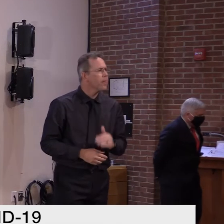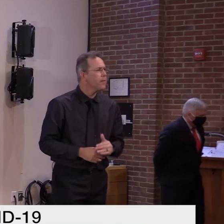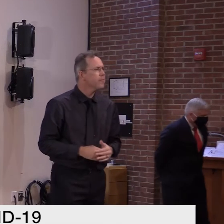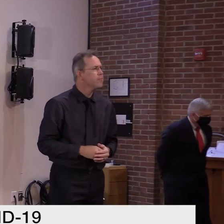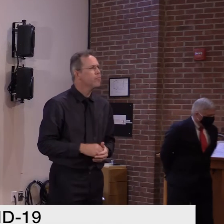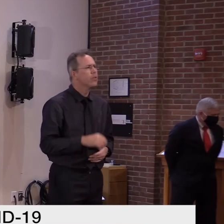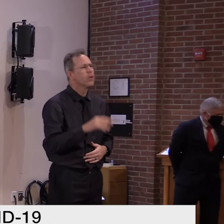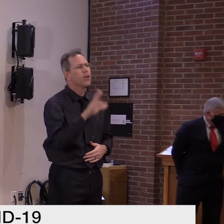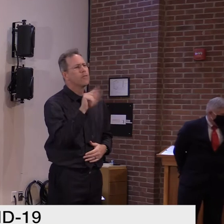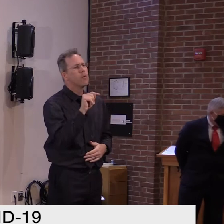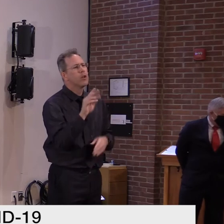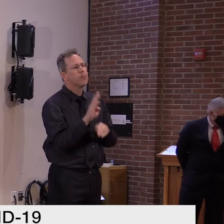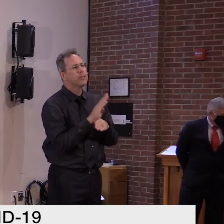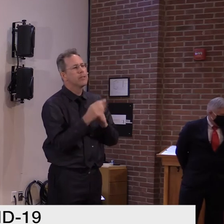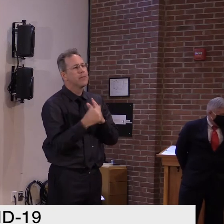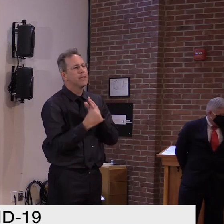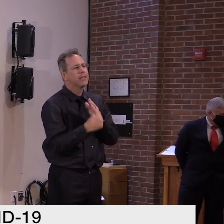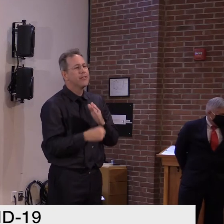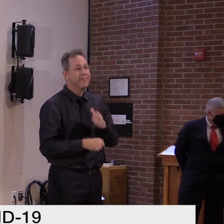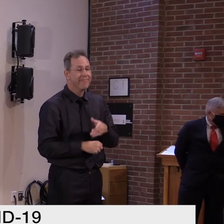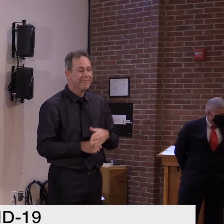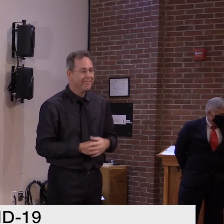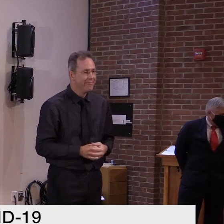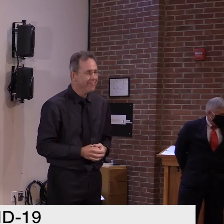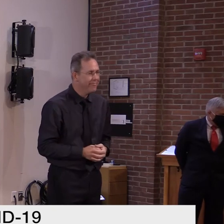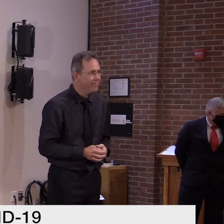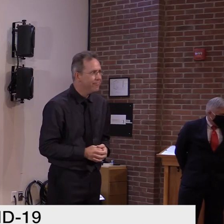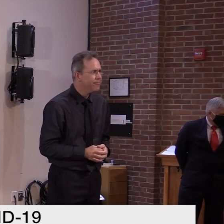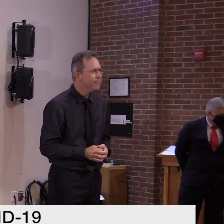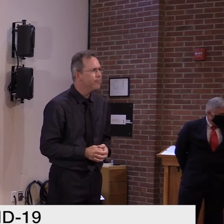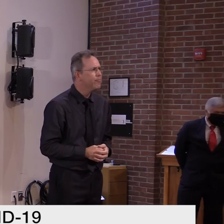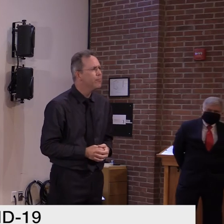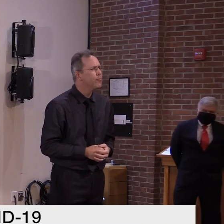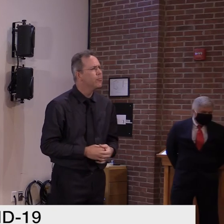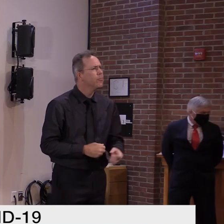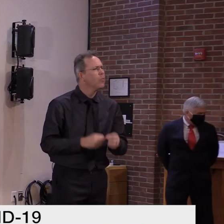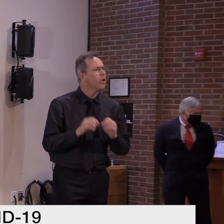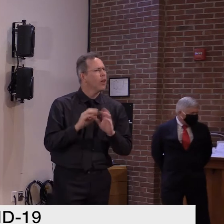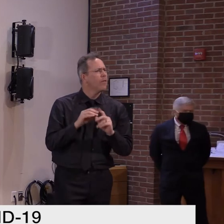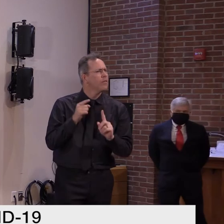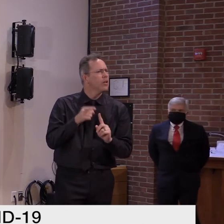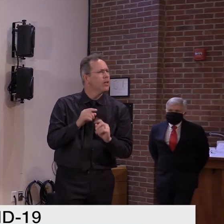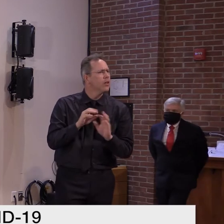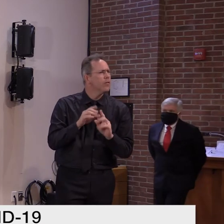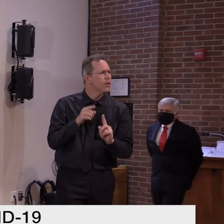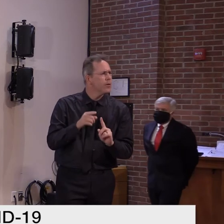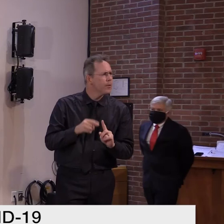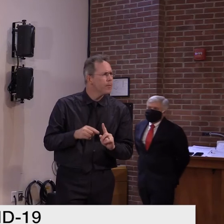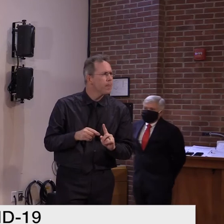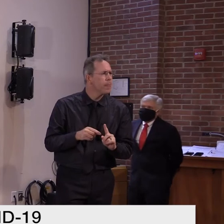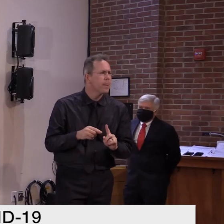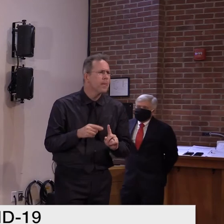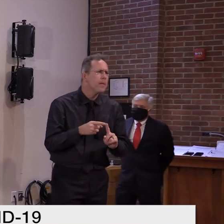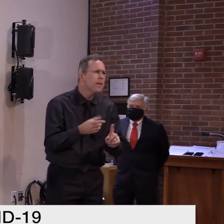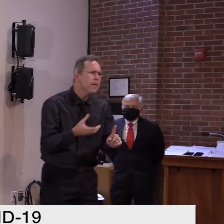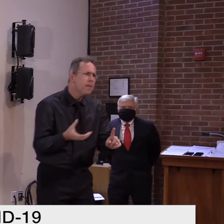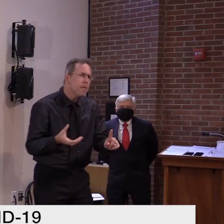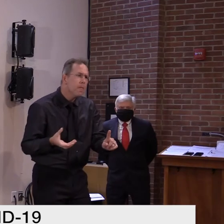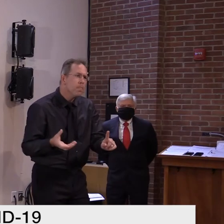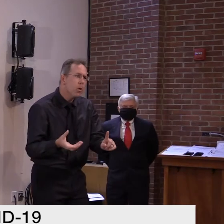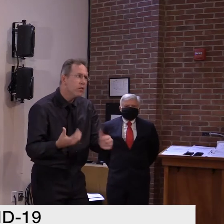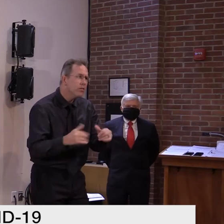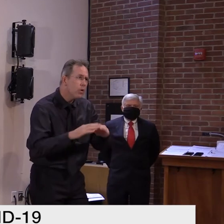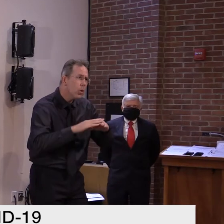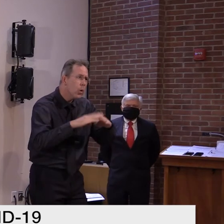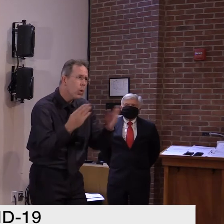Hi, Governor. Just to be clear, bowling alleys are still open. You just can't go with anybody but someone in your household and gyms